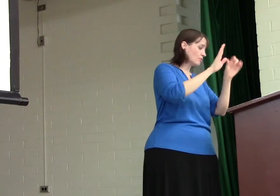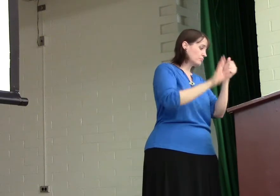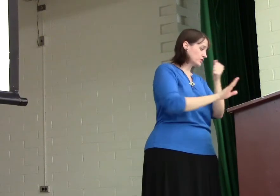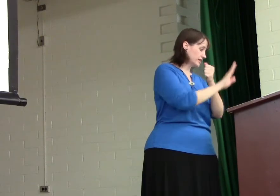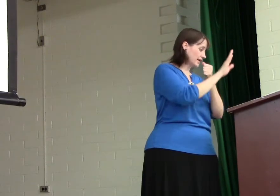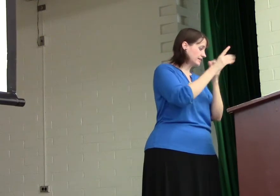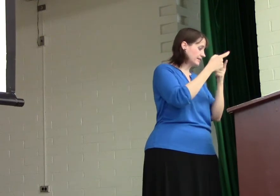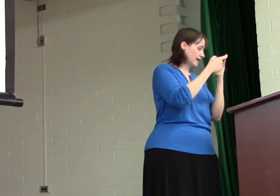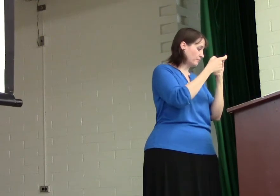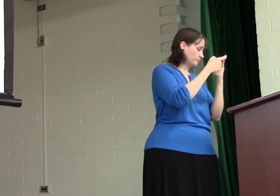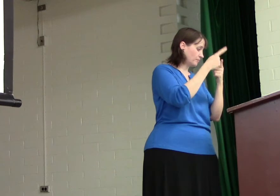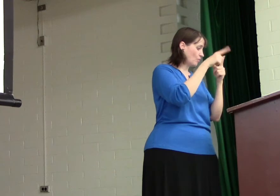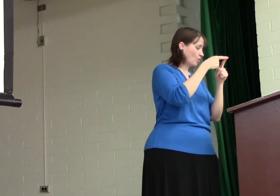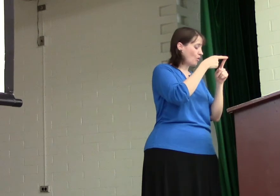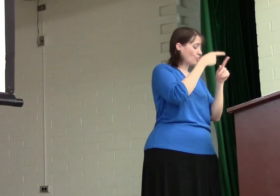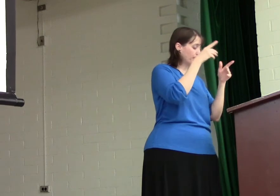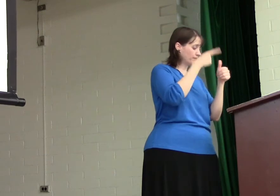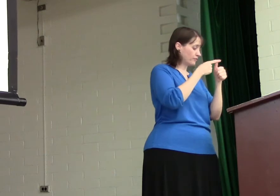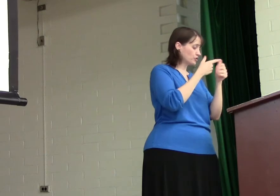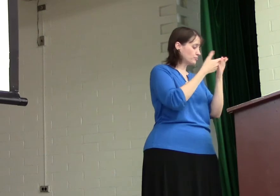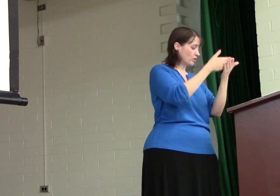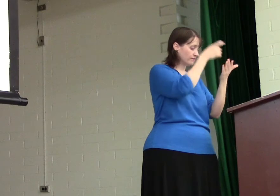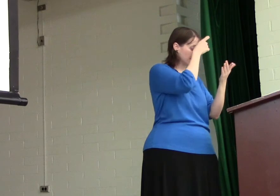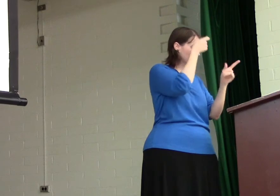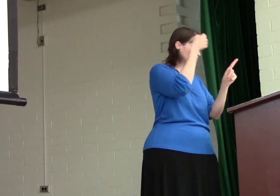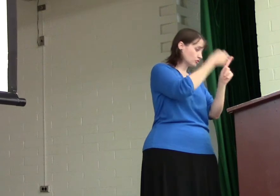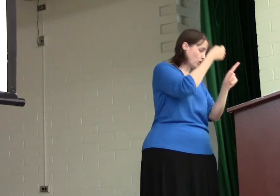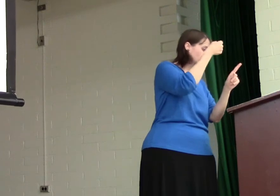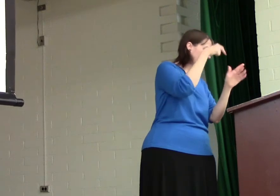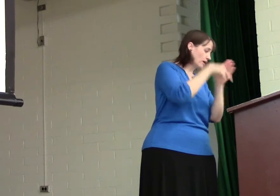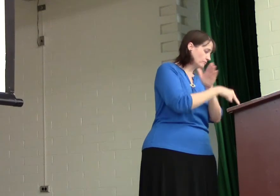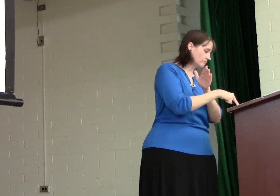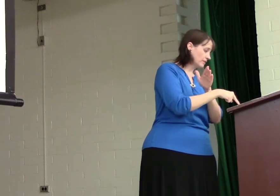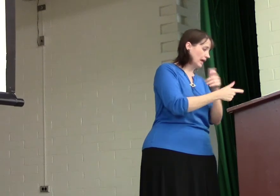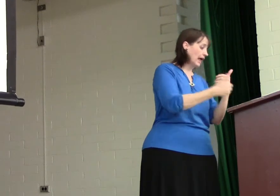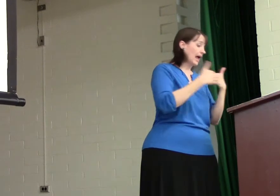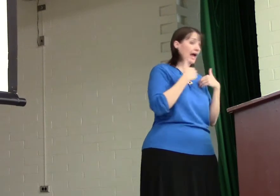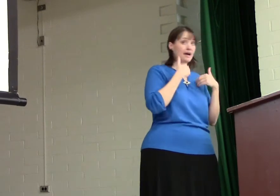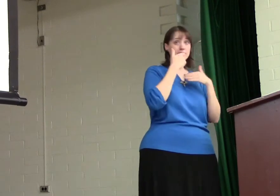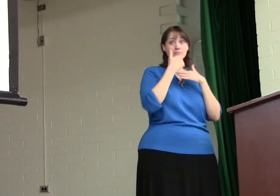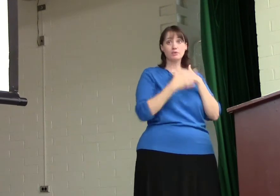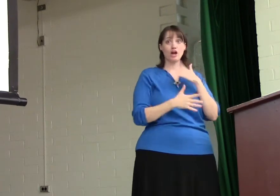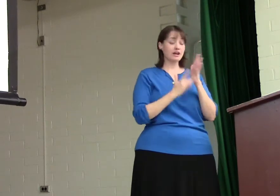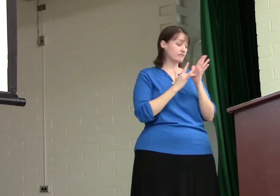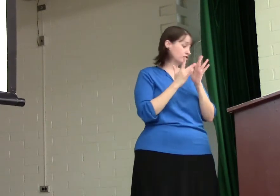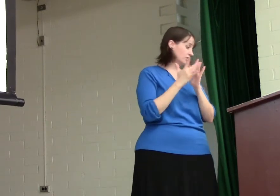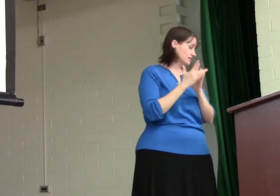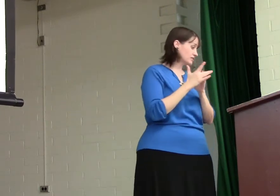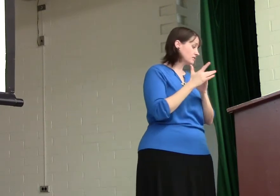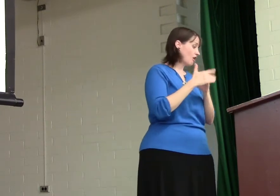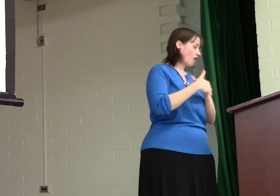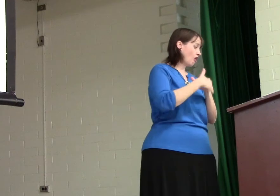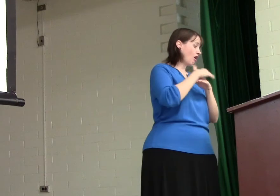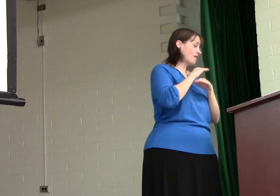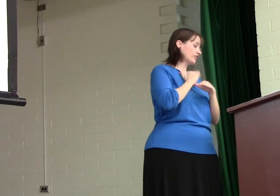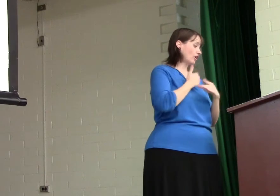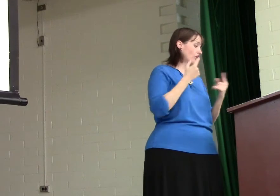protected them, and the firstborn of Egypt were struck down, having the blood of Jesus covering our